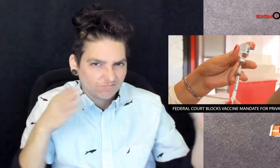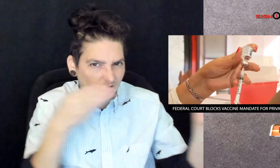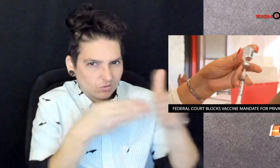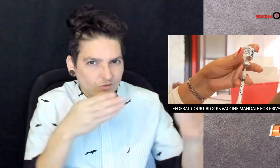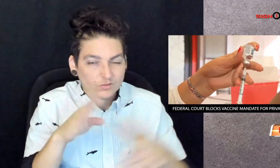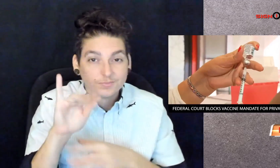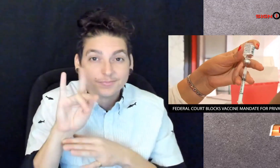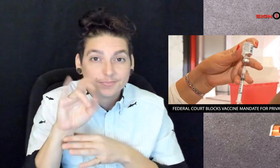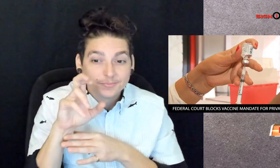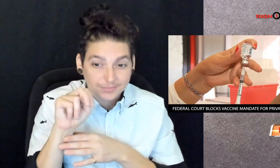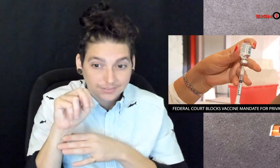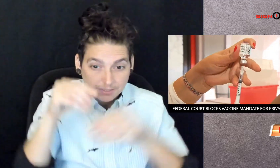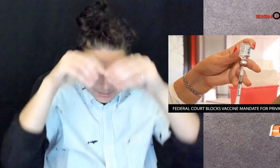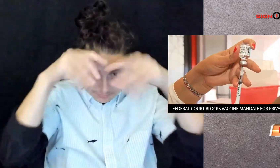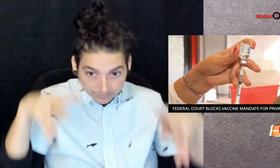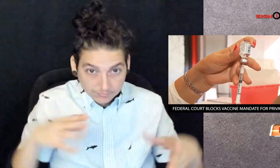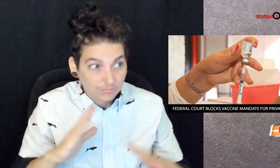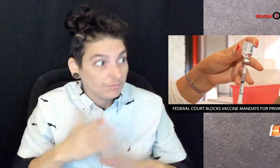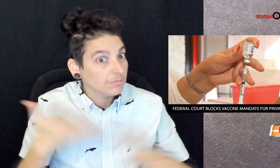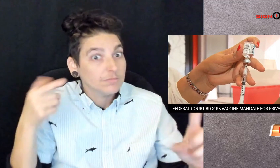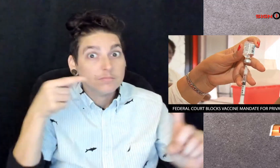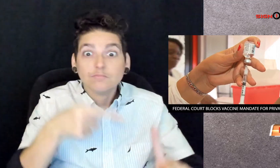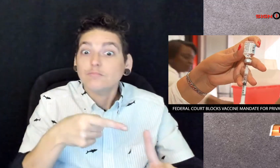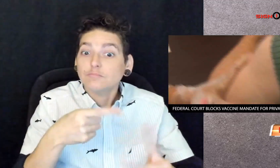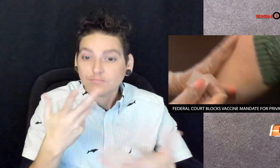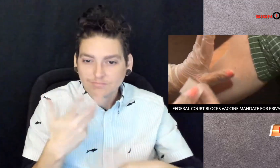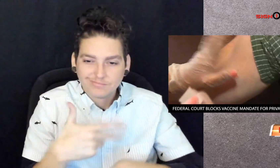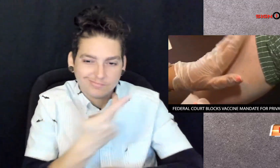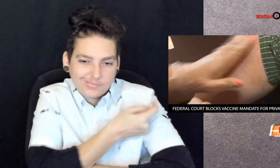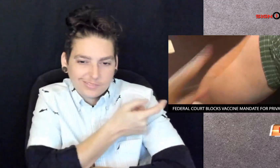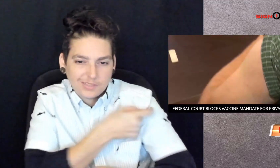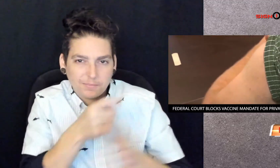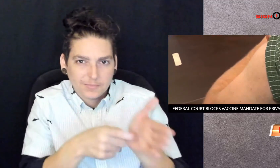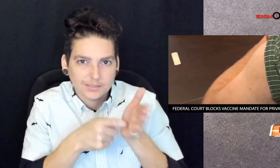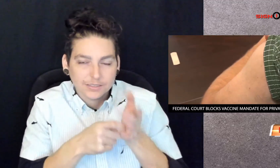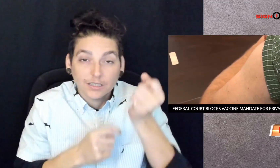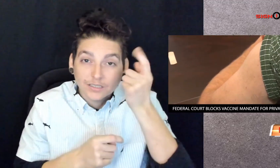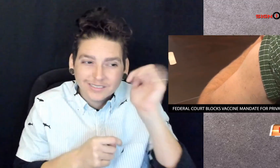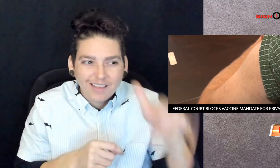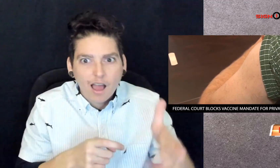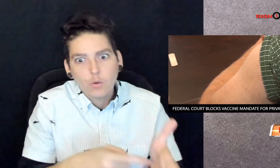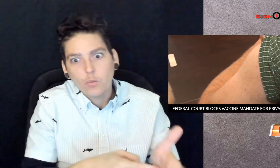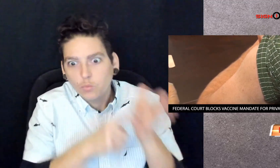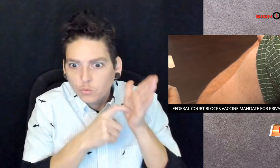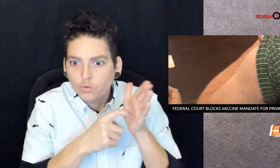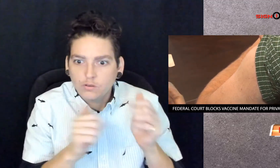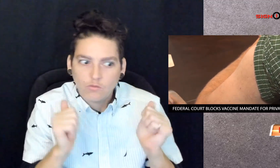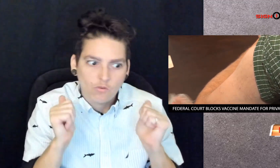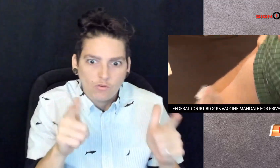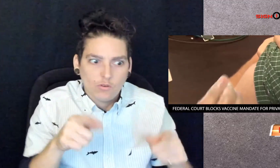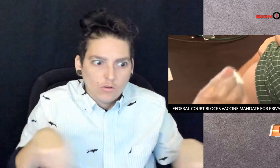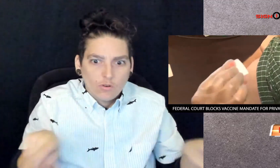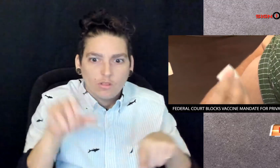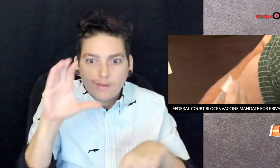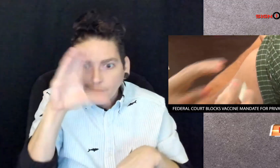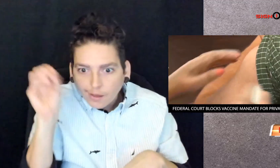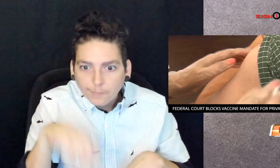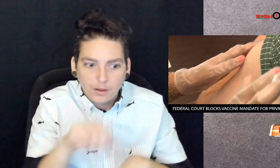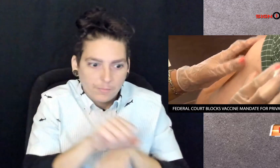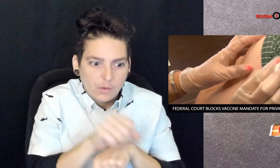27 states have sued the Biden administration over its vaccine mandate, which requires those employers to